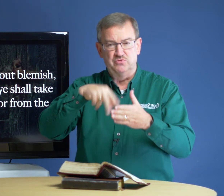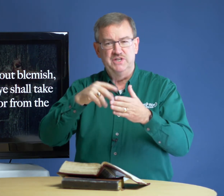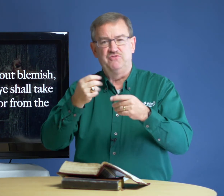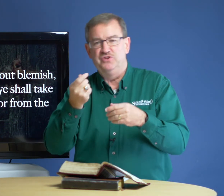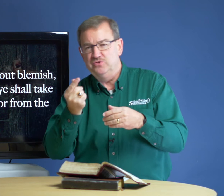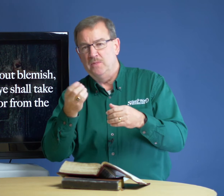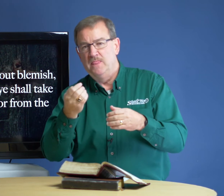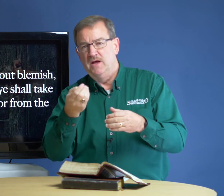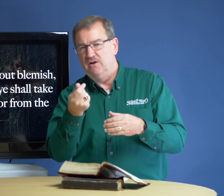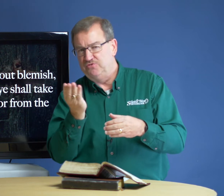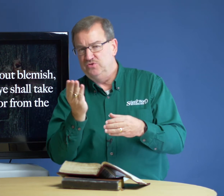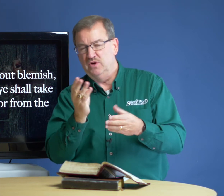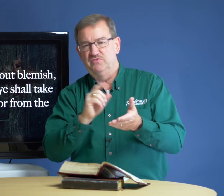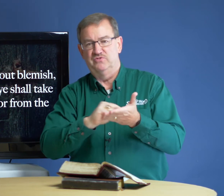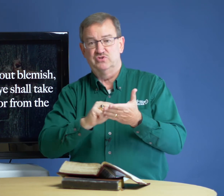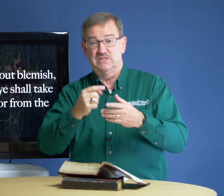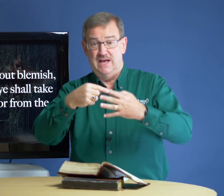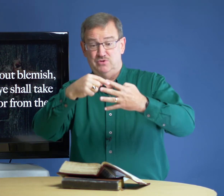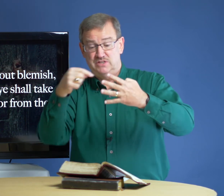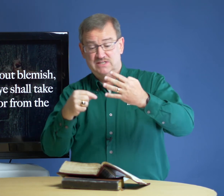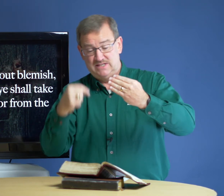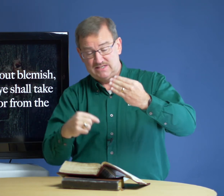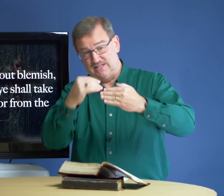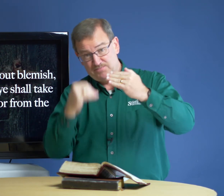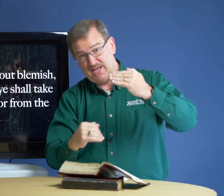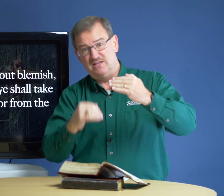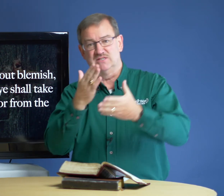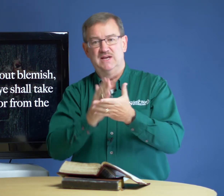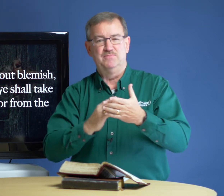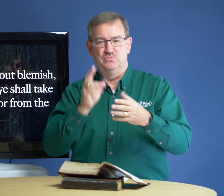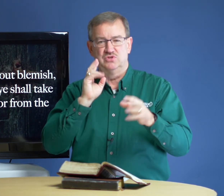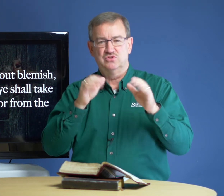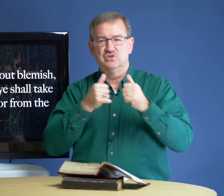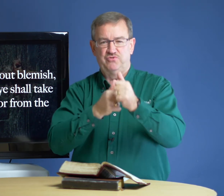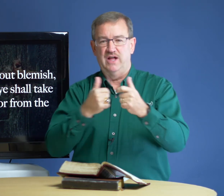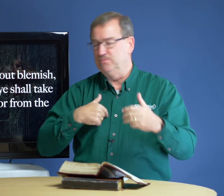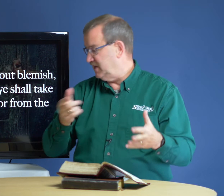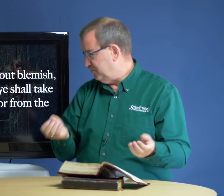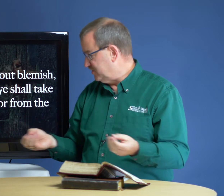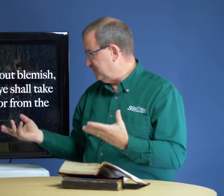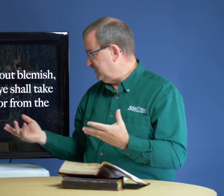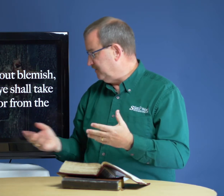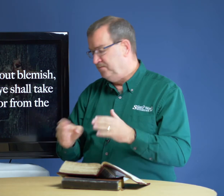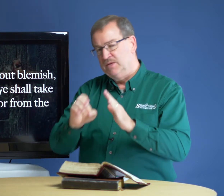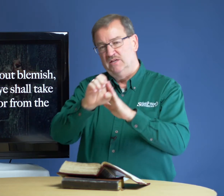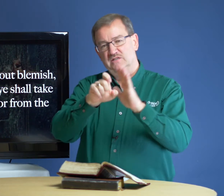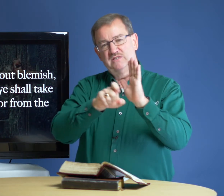read a few, a few of the verses. I'm going to skip down some just, so just follow me. I'll put them here. This is